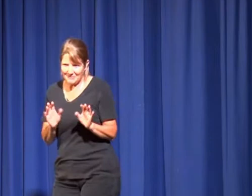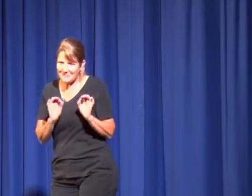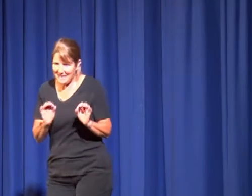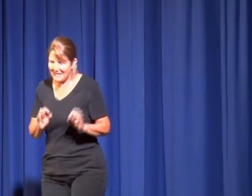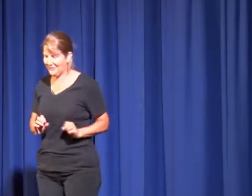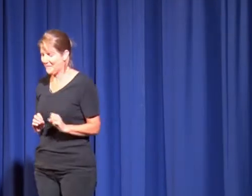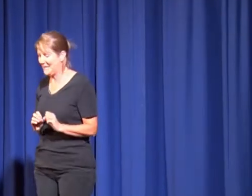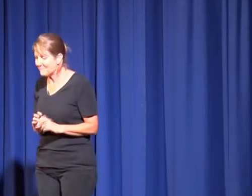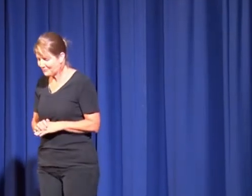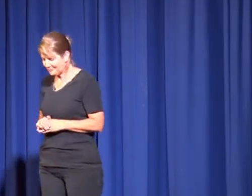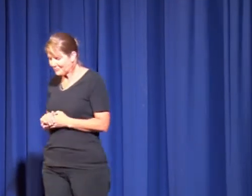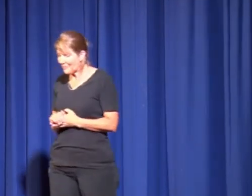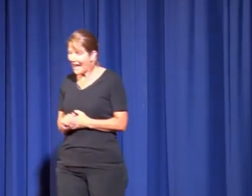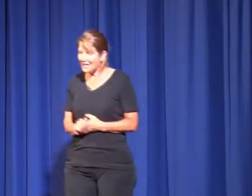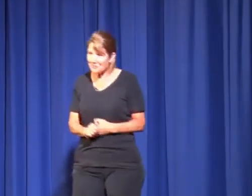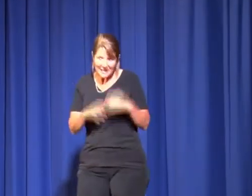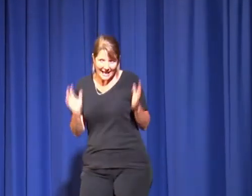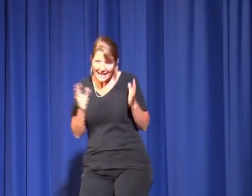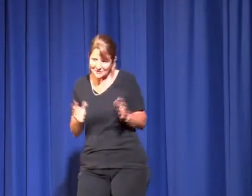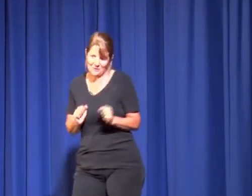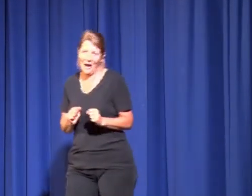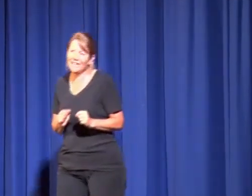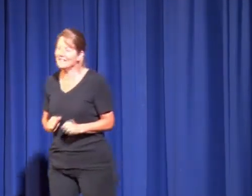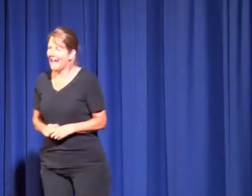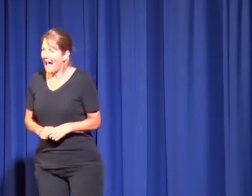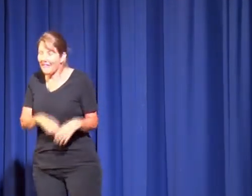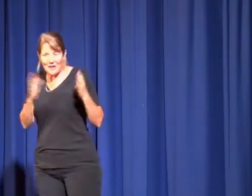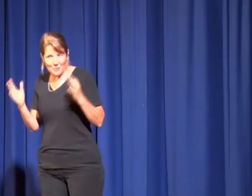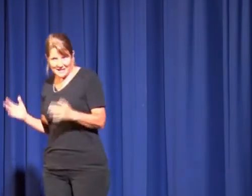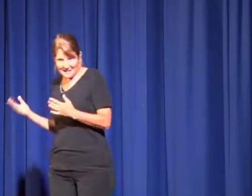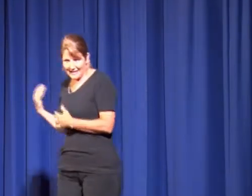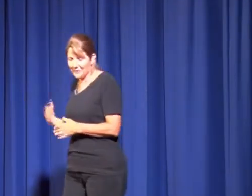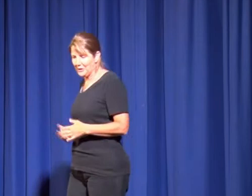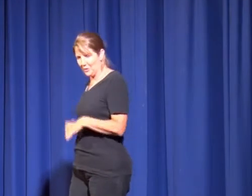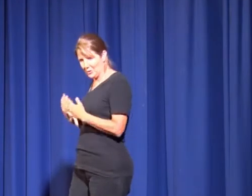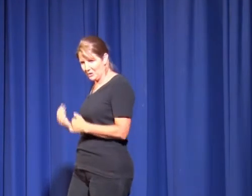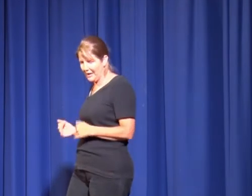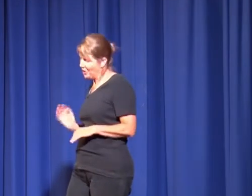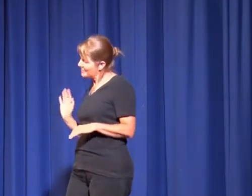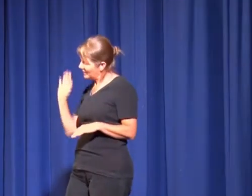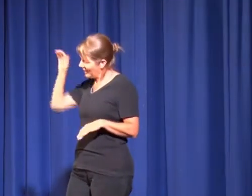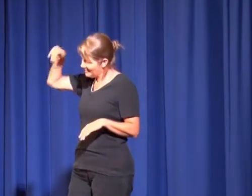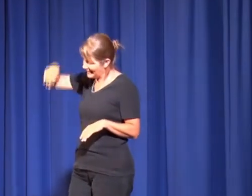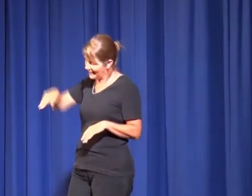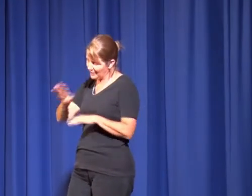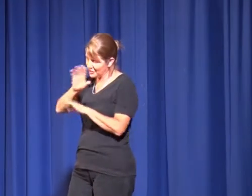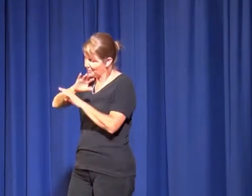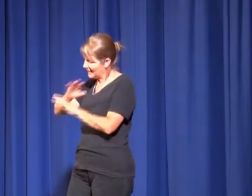name was Mick for me. And we'd hang out for a while and then we'd sleep and we'd walk all the way home and we'd climb back in that window and we'd